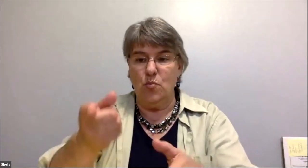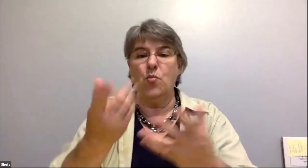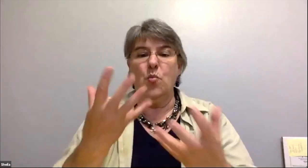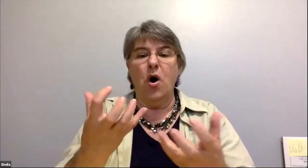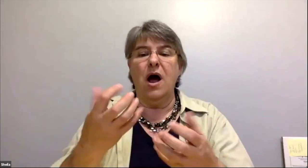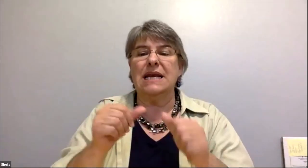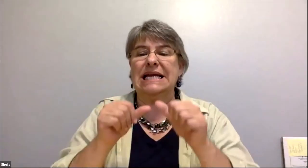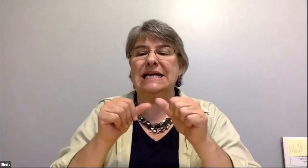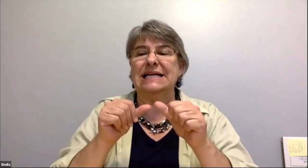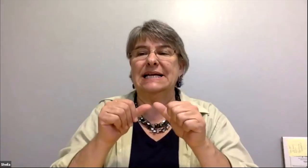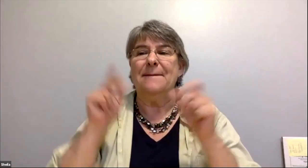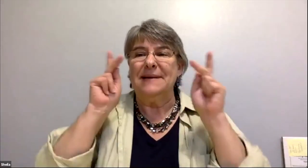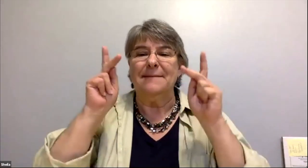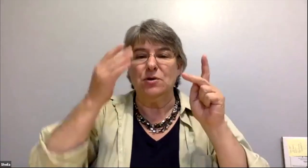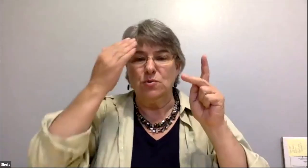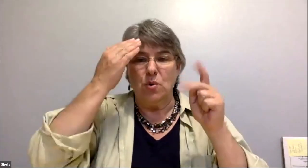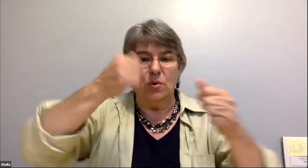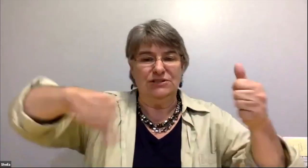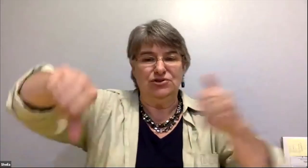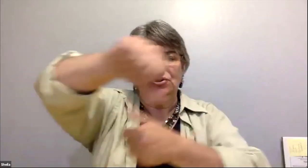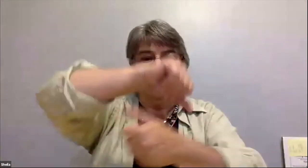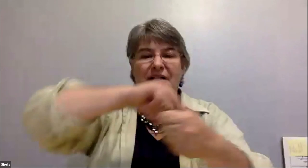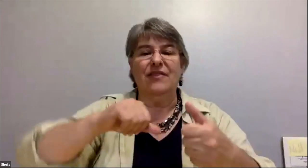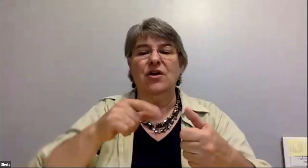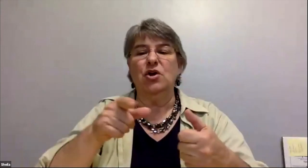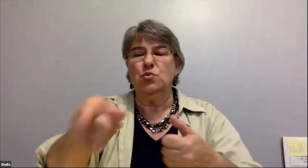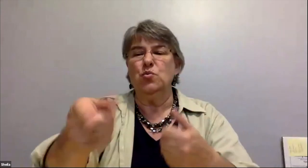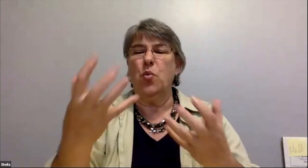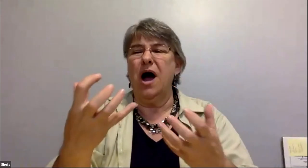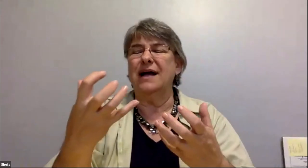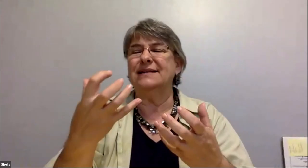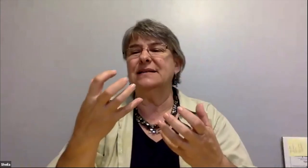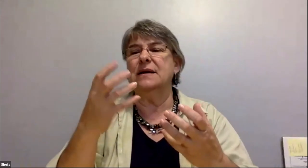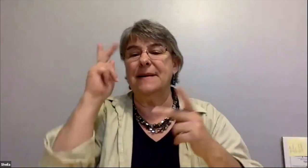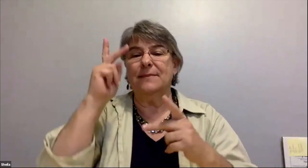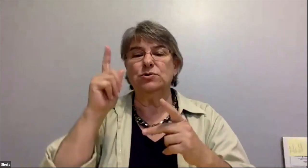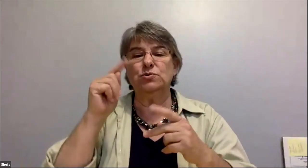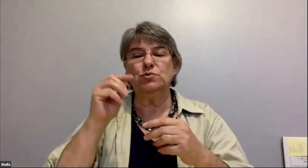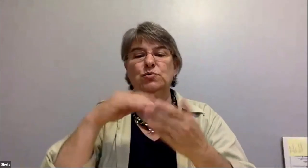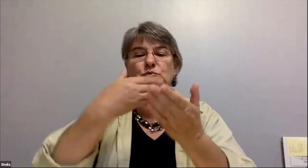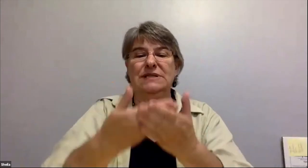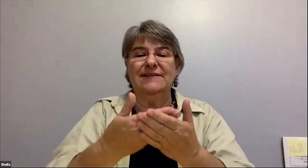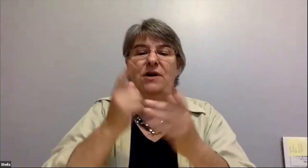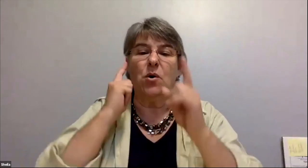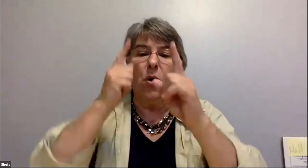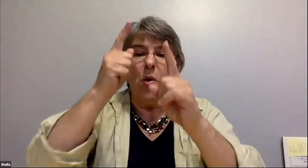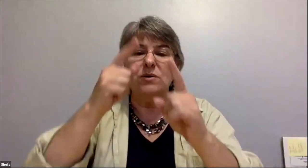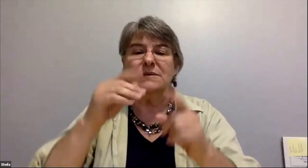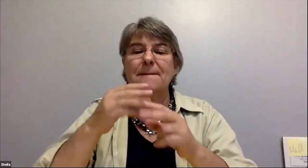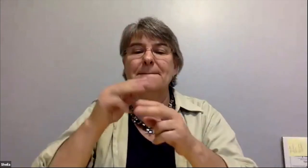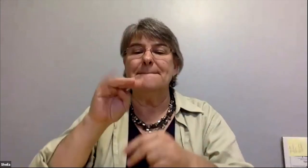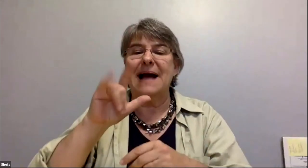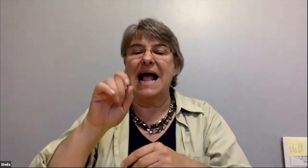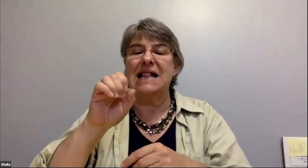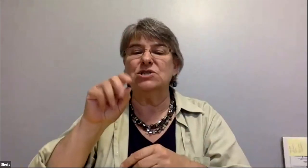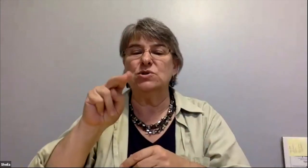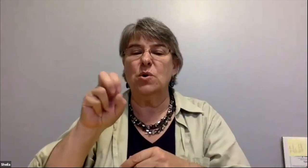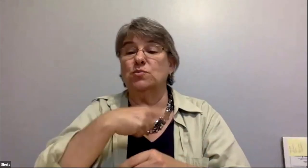and you want to be able to have what i what i believe in using is what we call progress or performance indicators